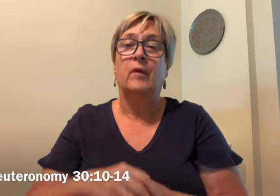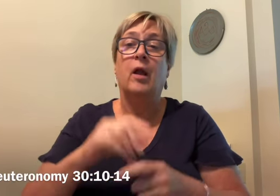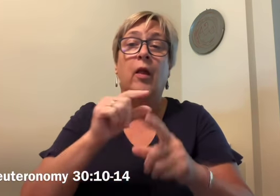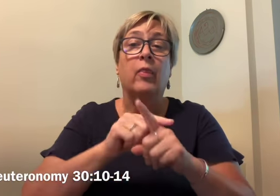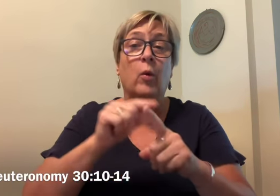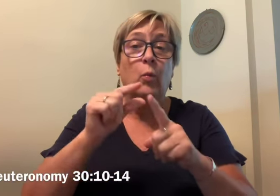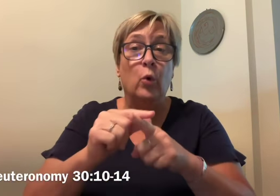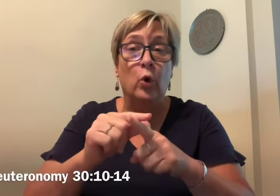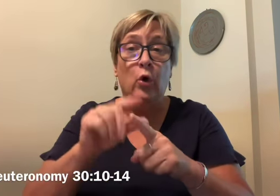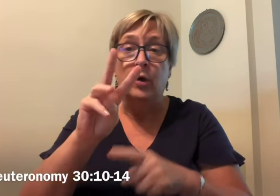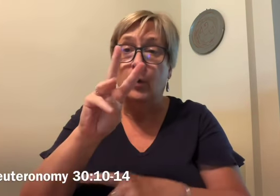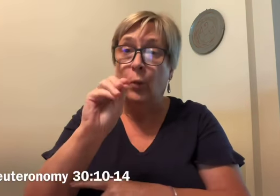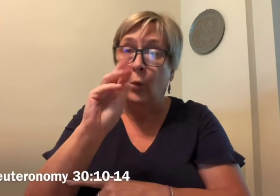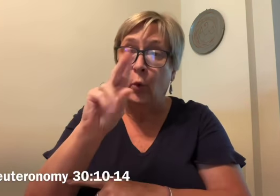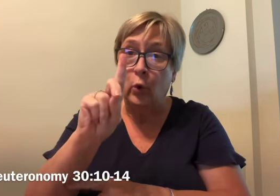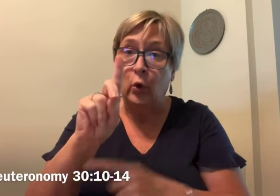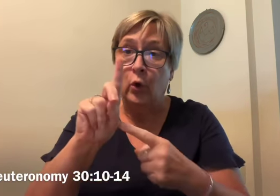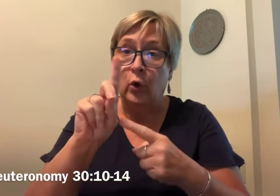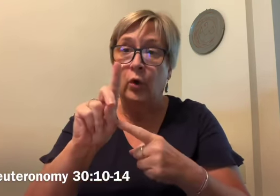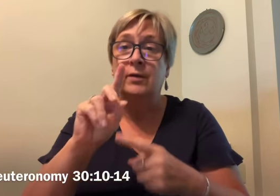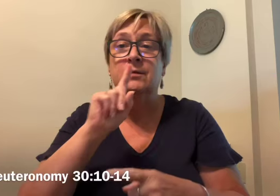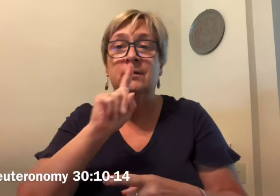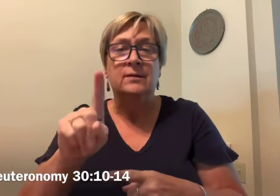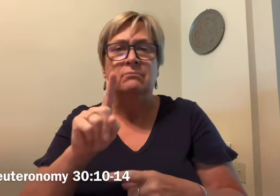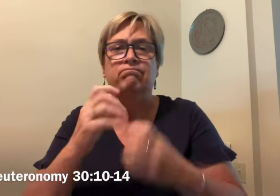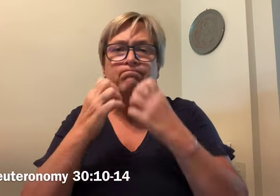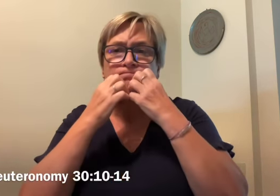It is something that is very near to you.